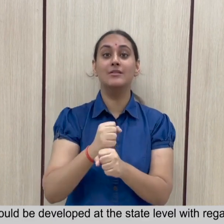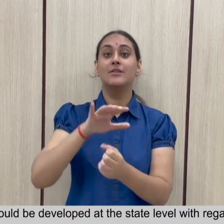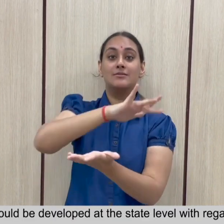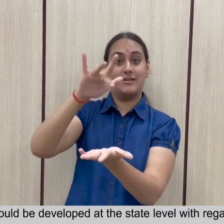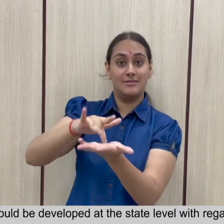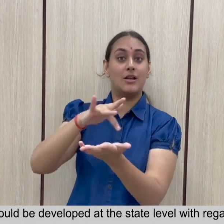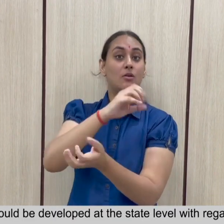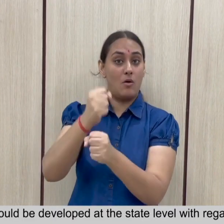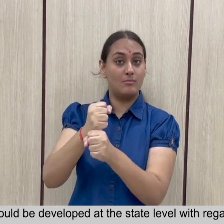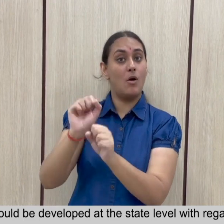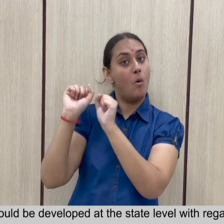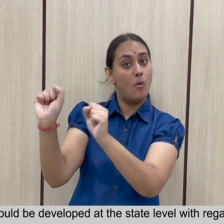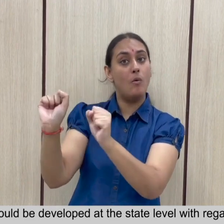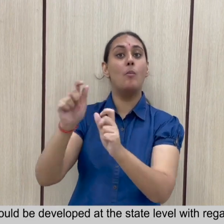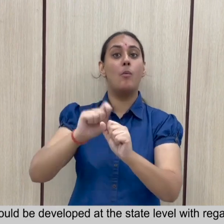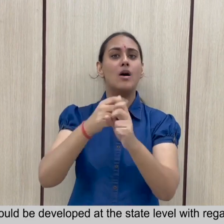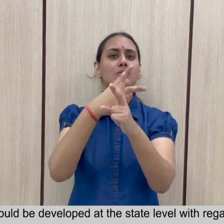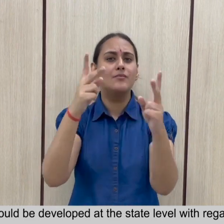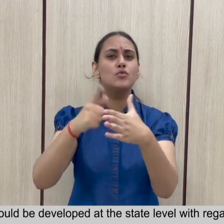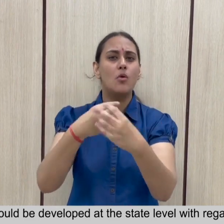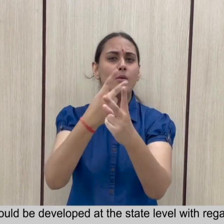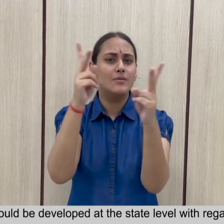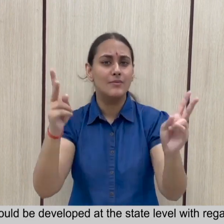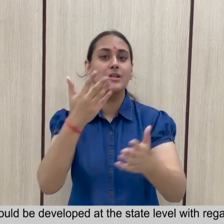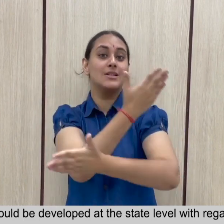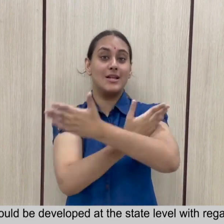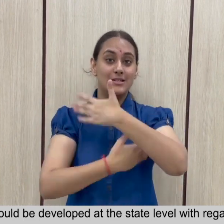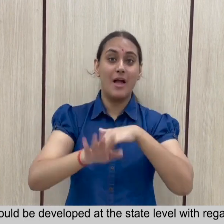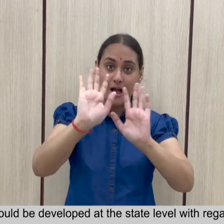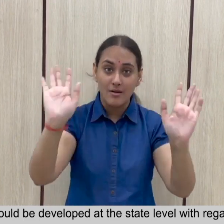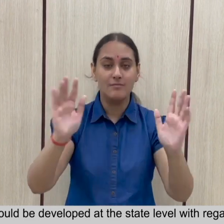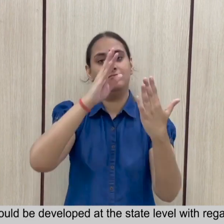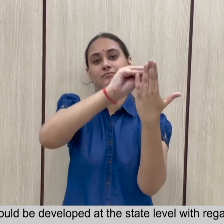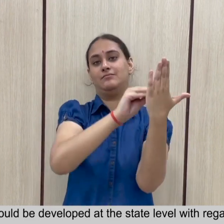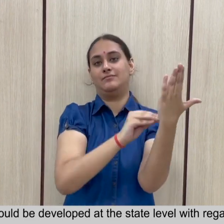19.5 database should be developed at the state level with regard to their establishments. 21.6